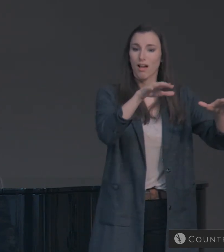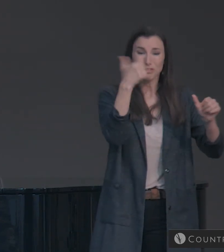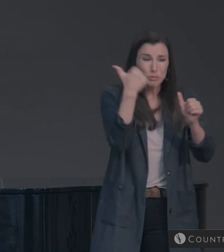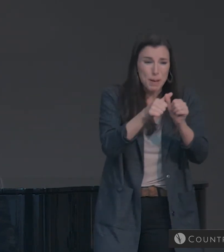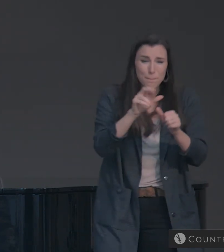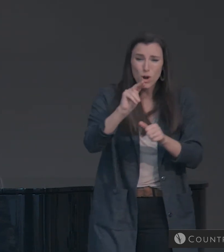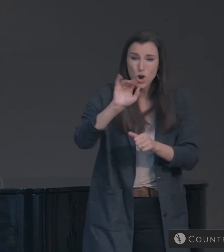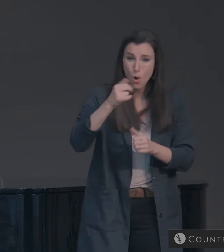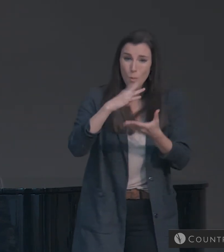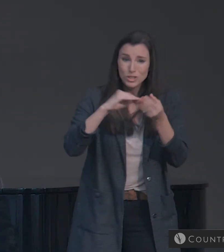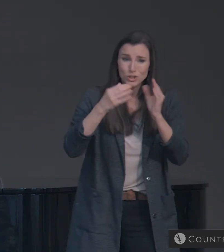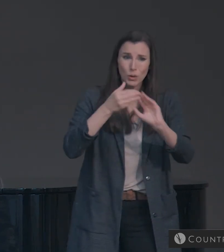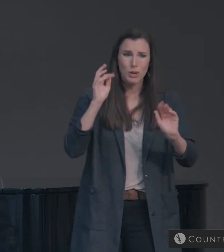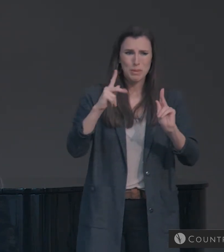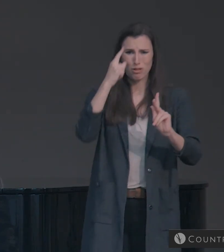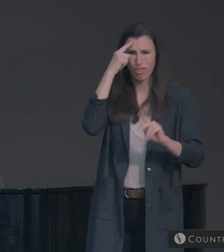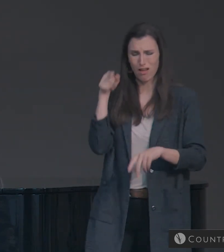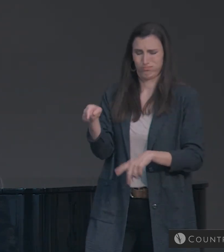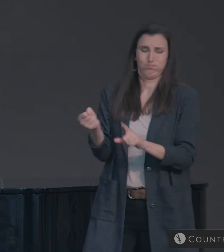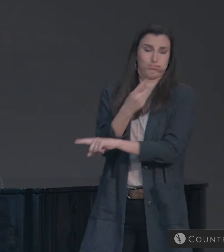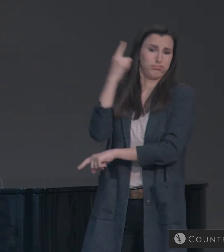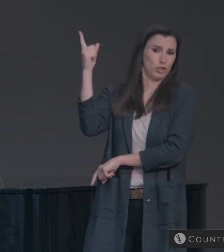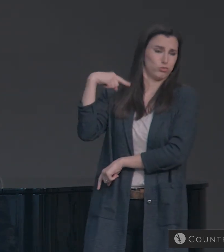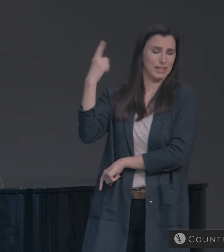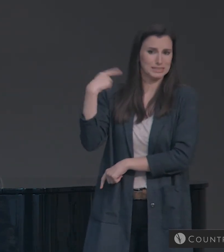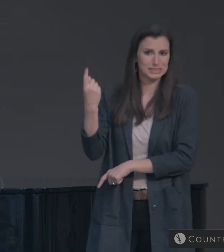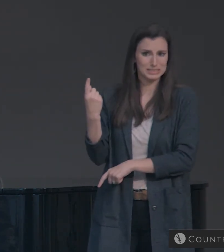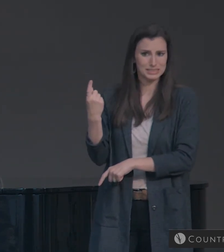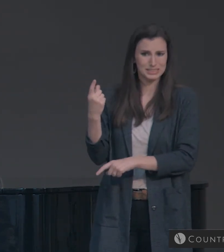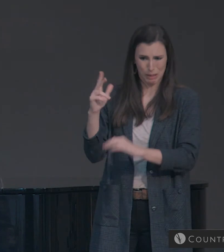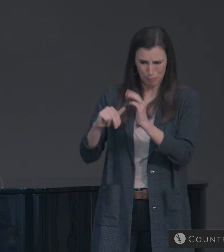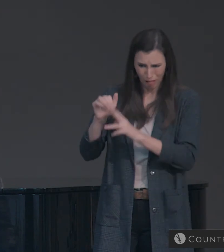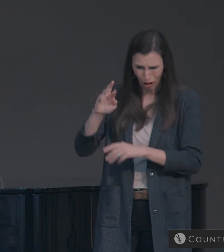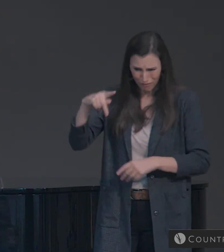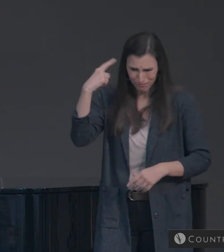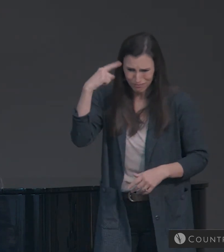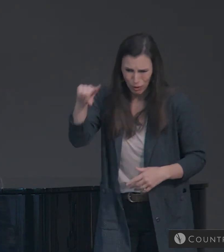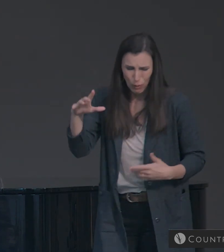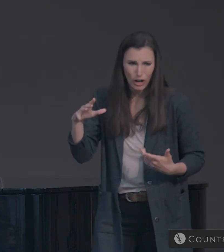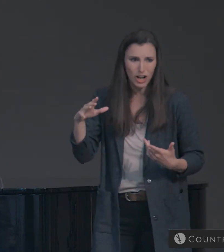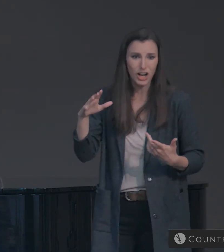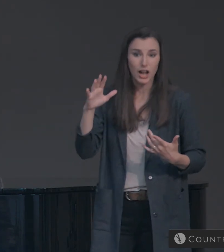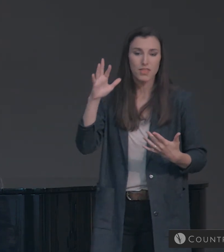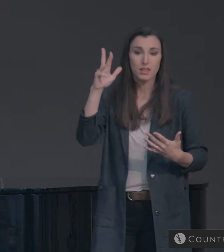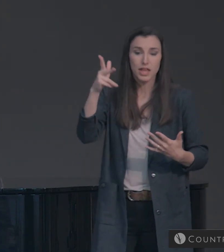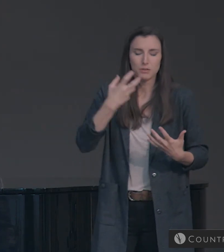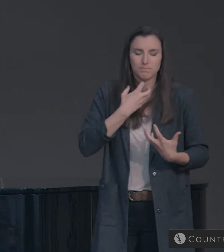crazy. Until in a matter of moments, they were under water.